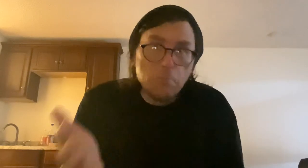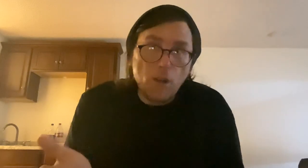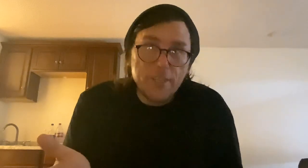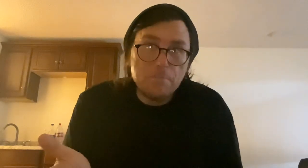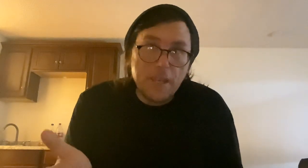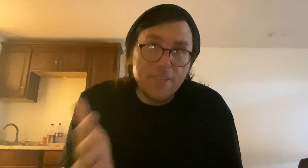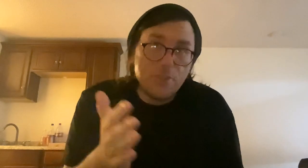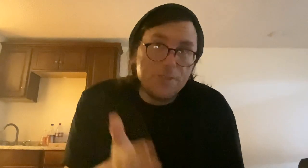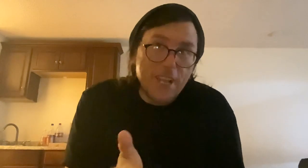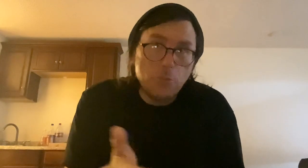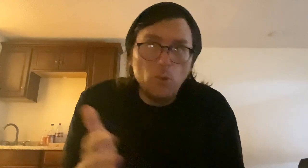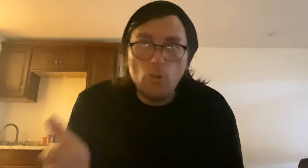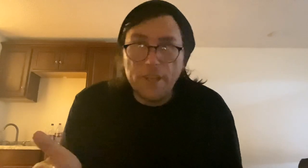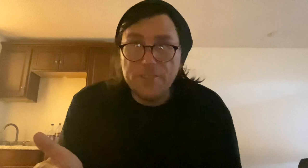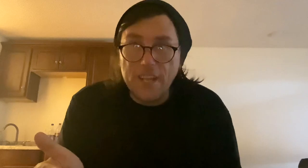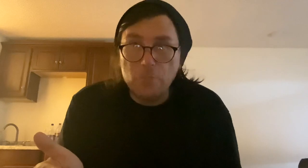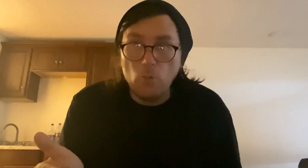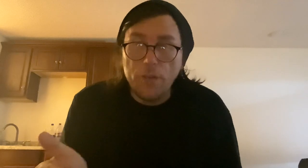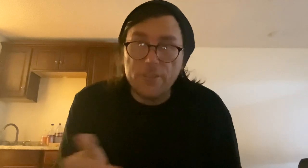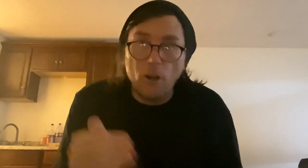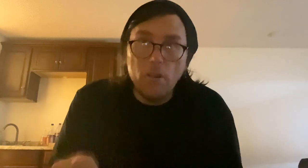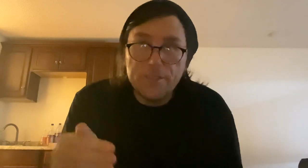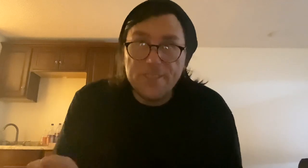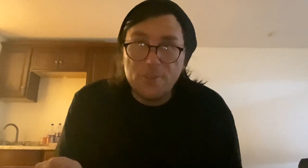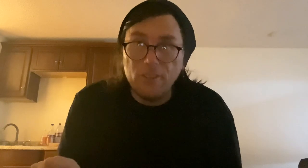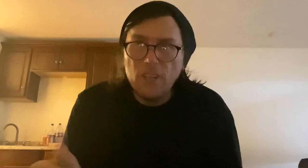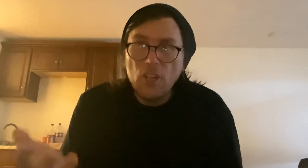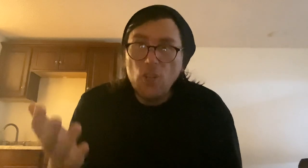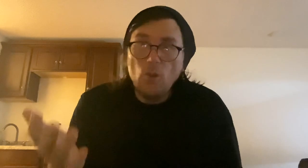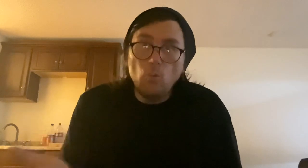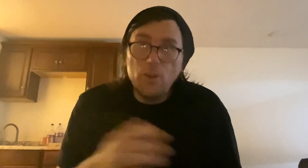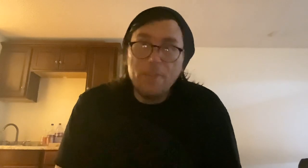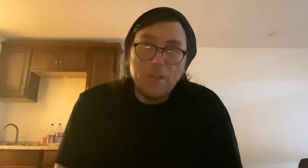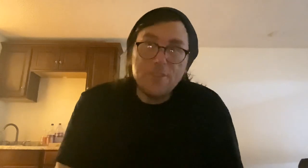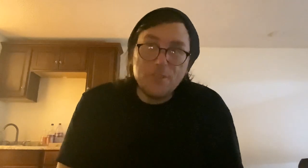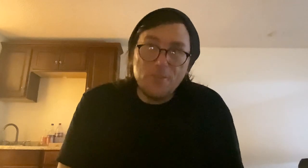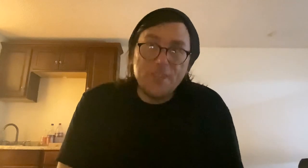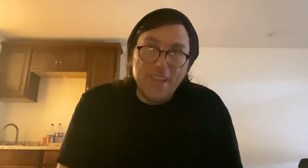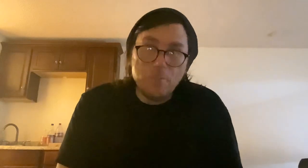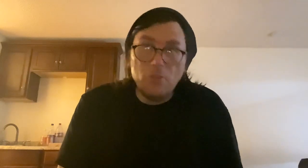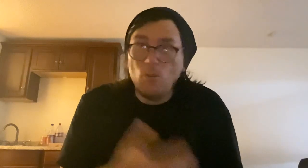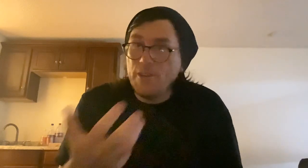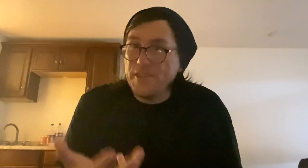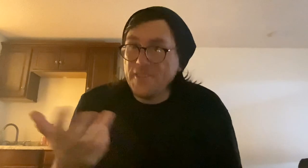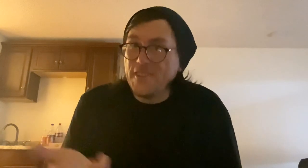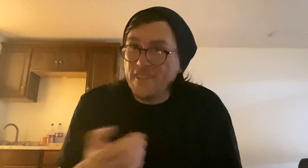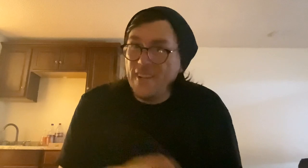products be considered tangible or intangible when it's all digital, would it be considered tangible or doesn't declare